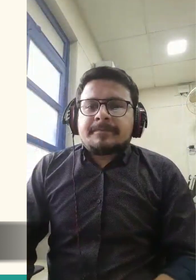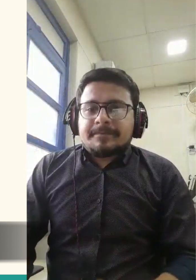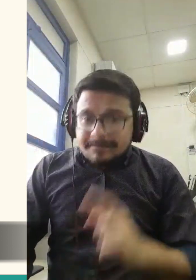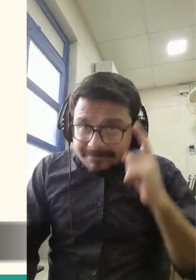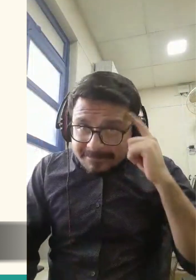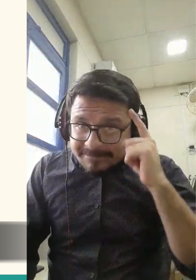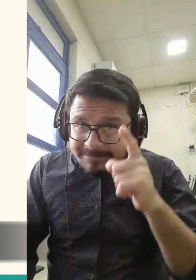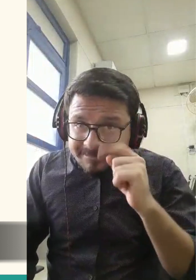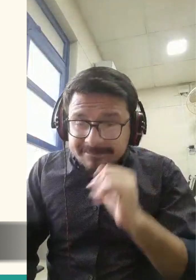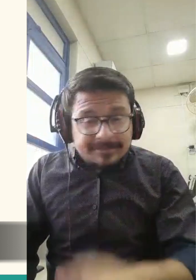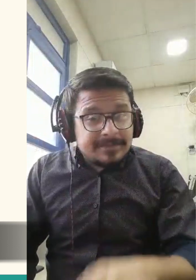alone.